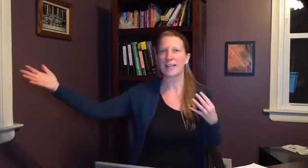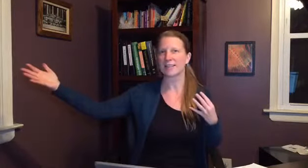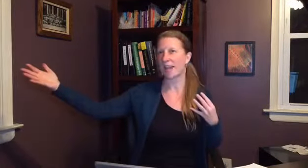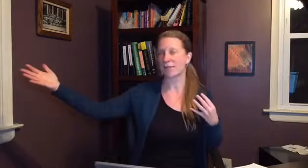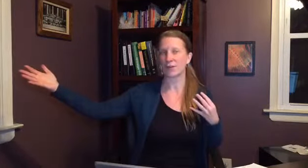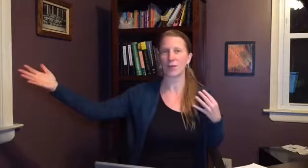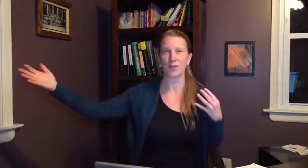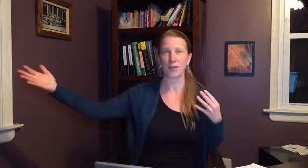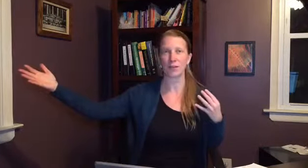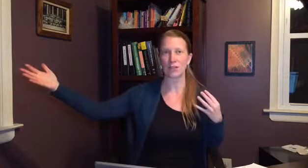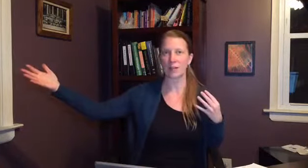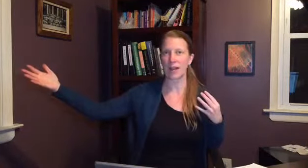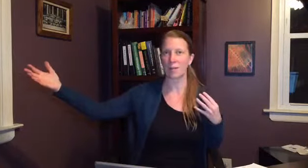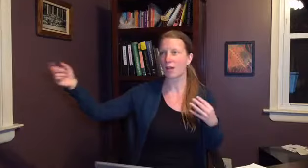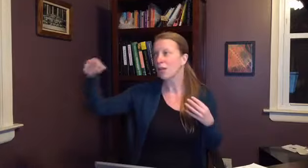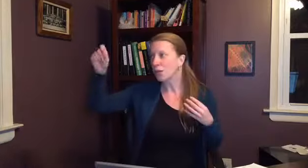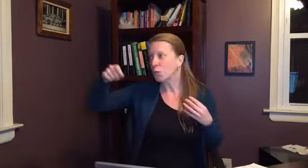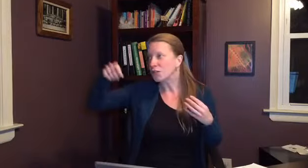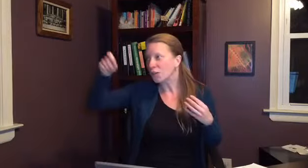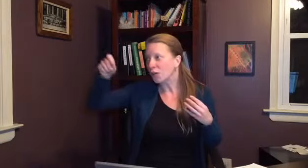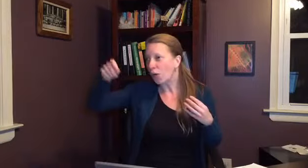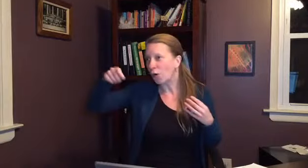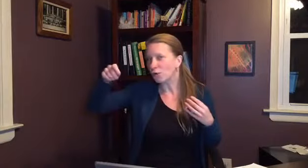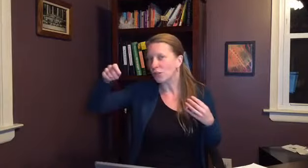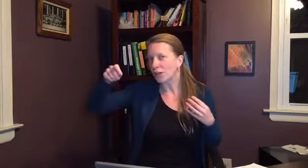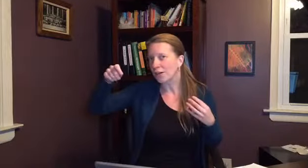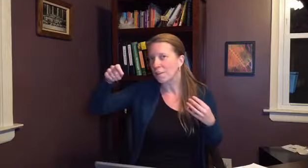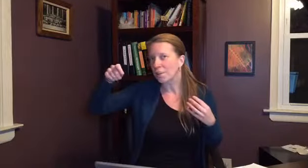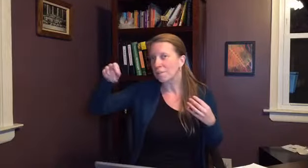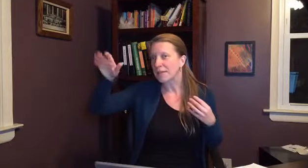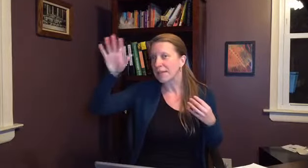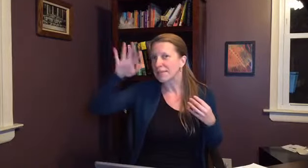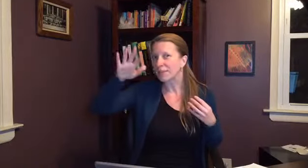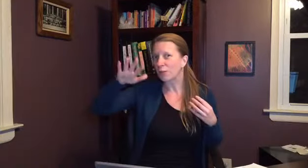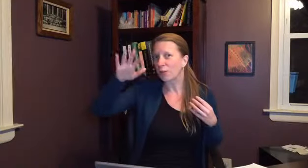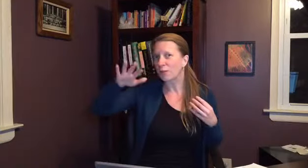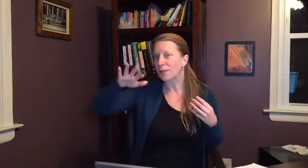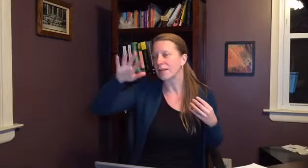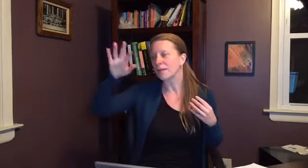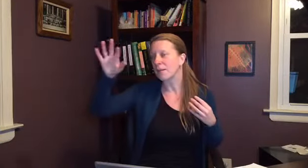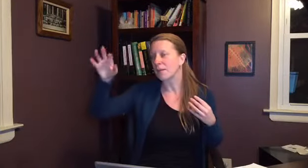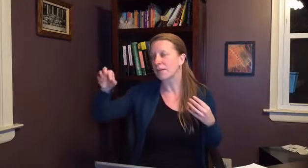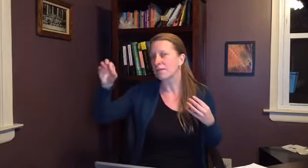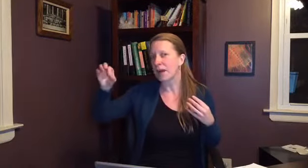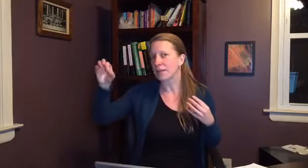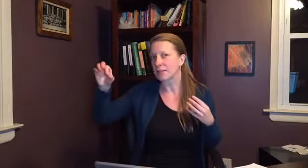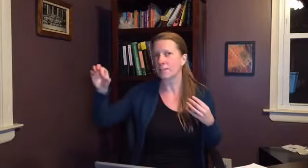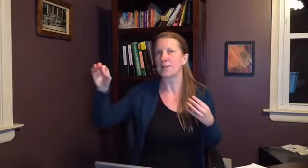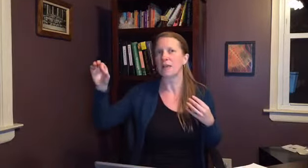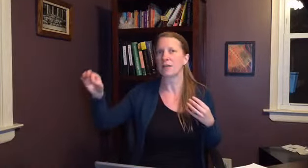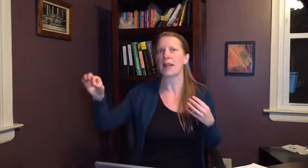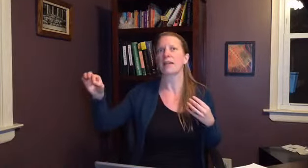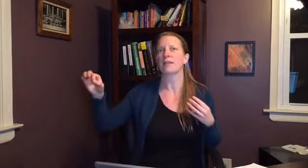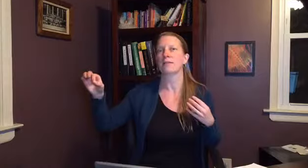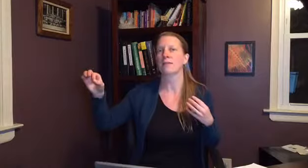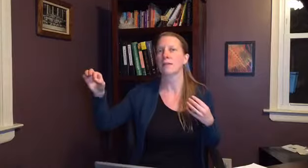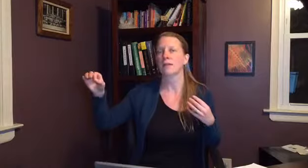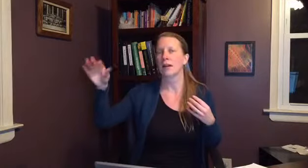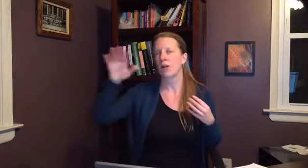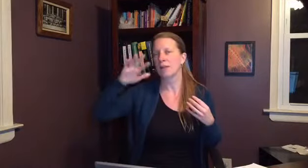after the lesion came out we do a culture it's still herpes but the virus comes out negative i hope that